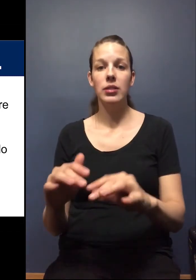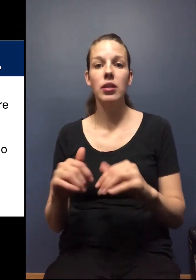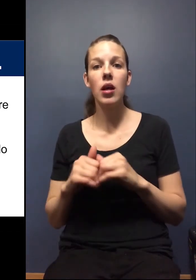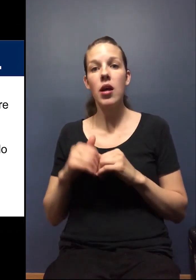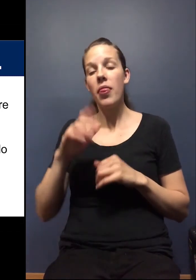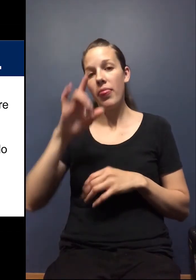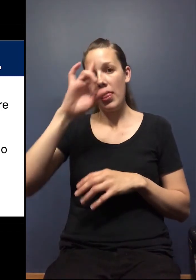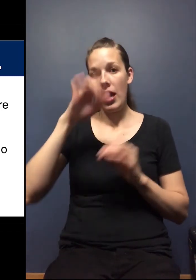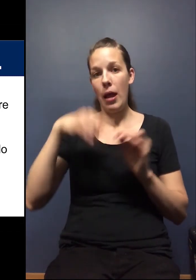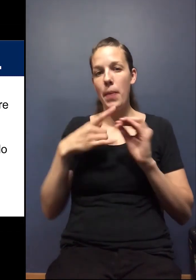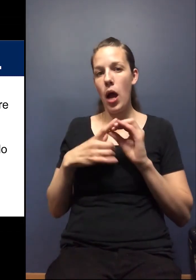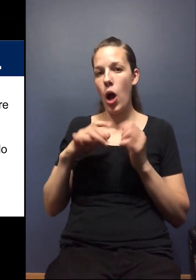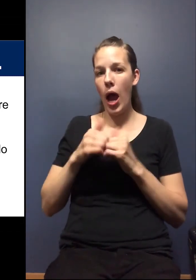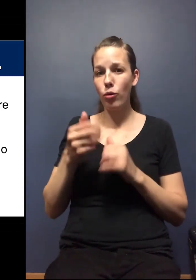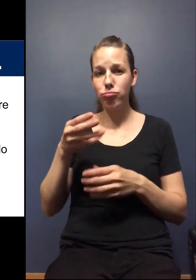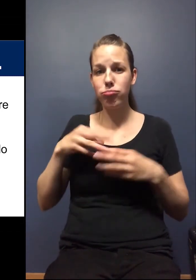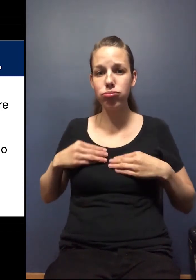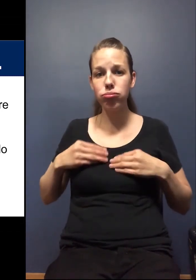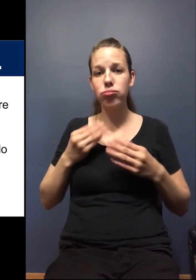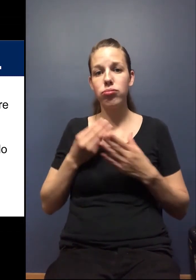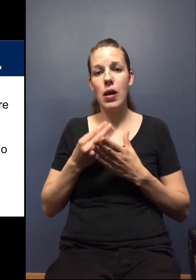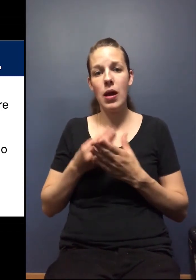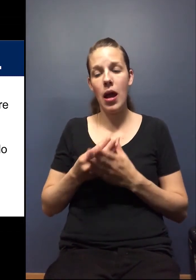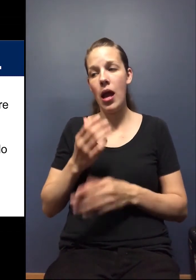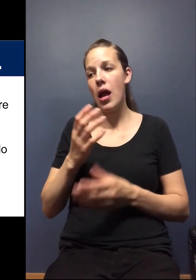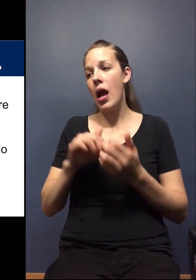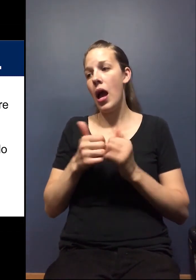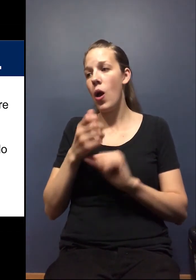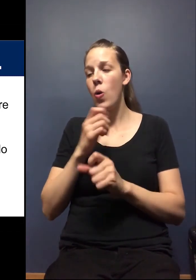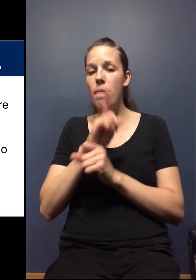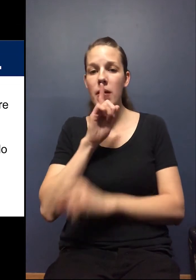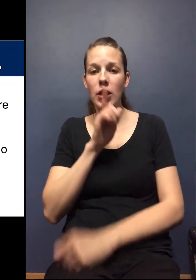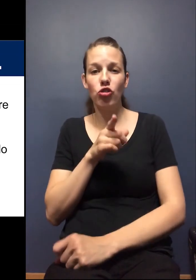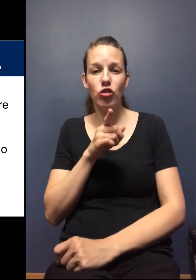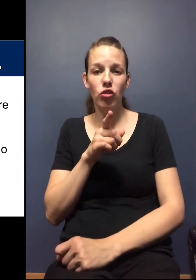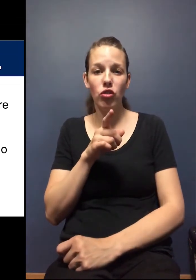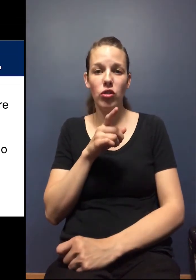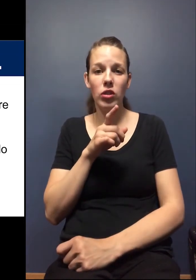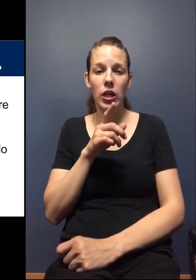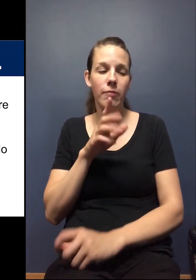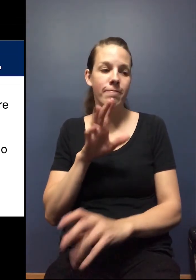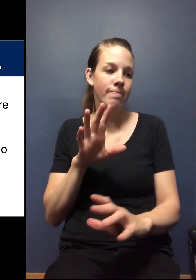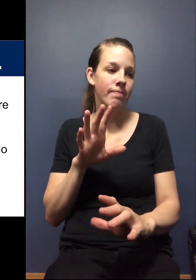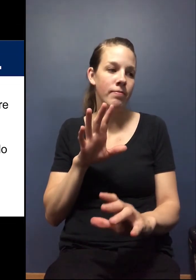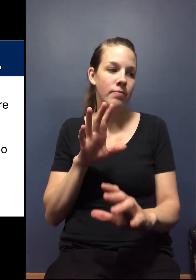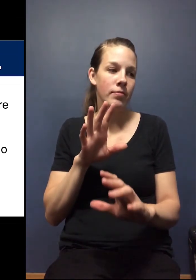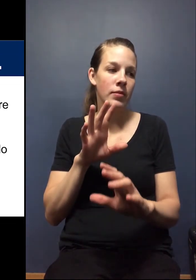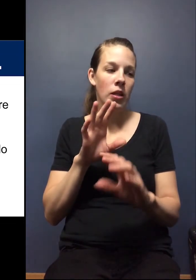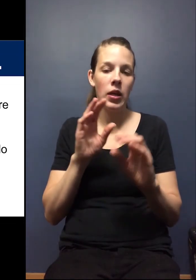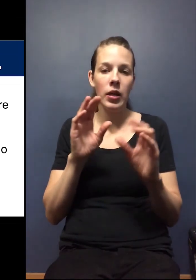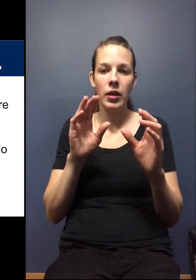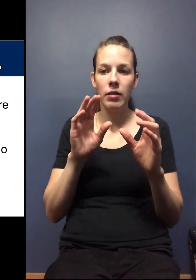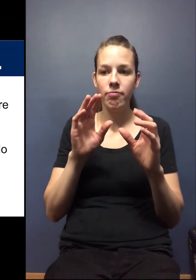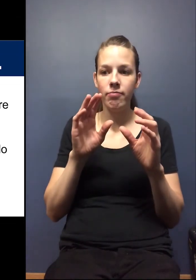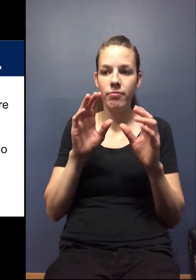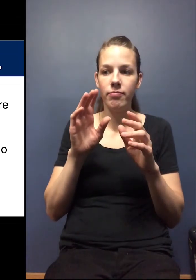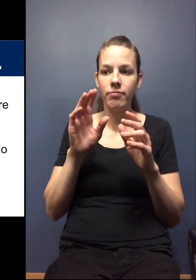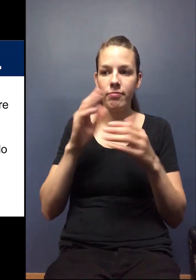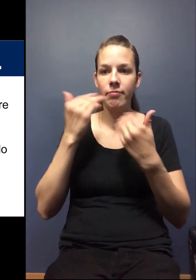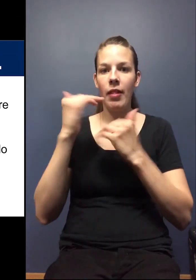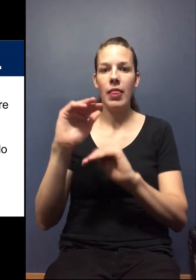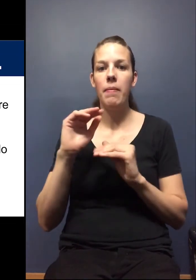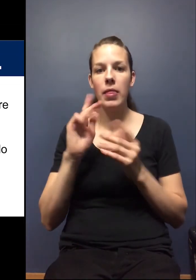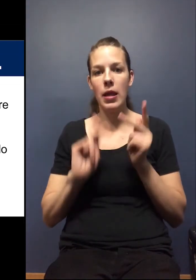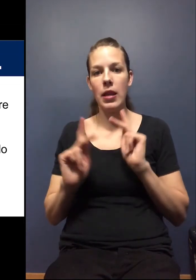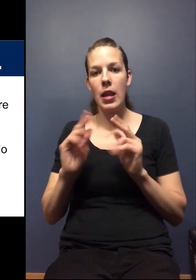how are you going to take money? How are you going to ensure, I guess, for lack of a better word, police the number of people that